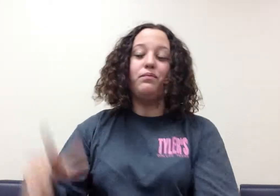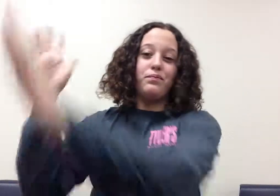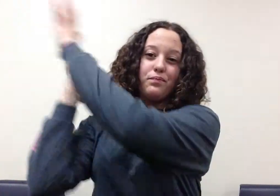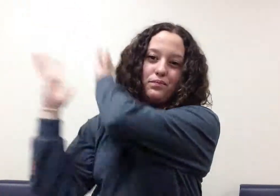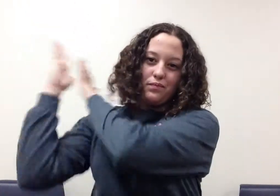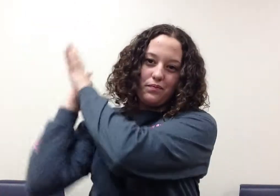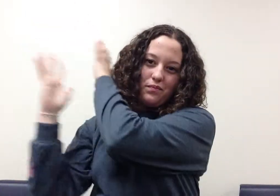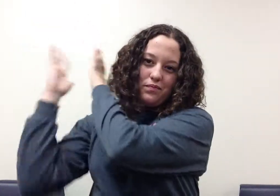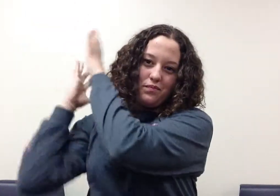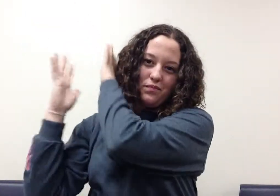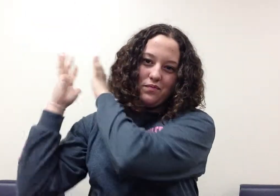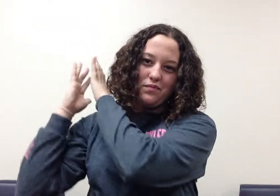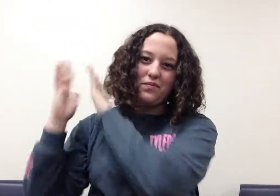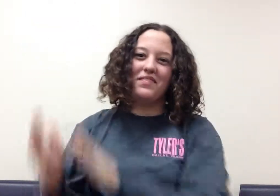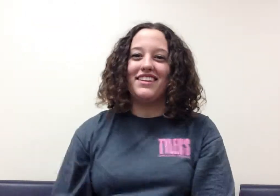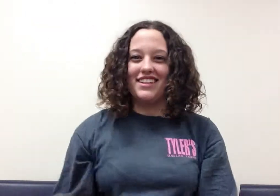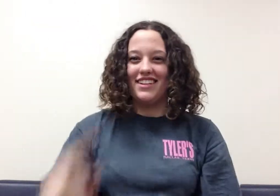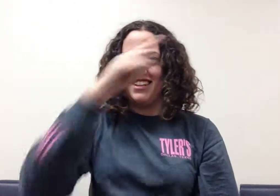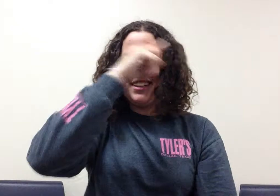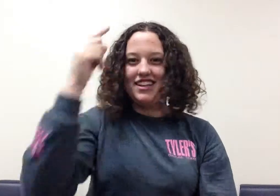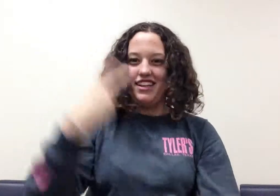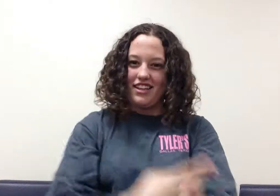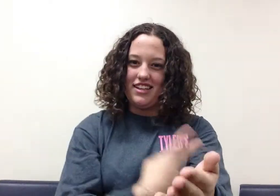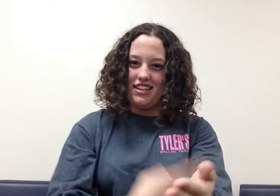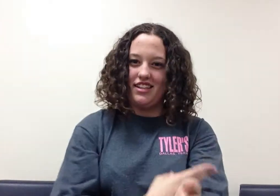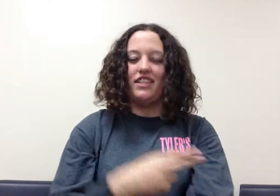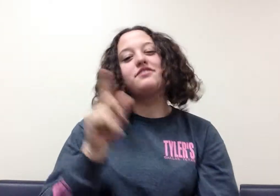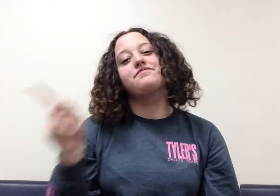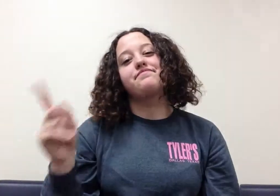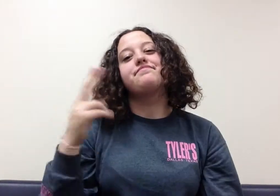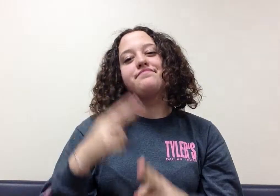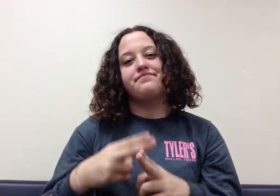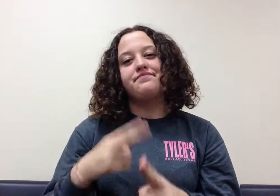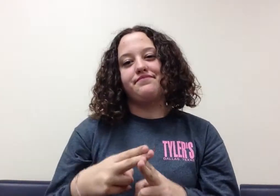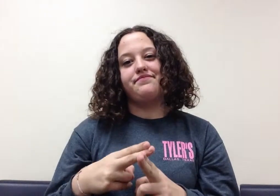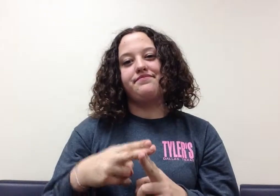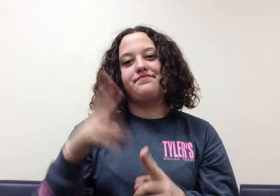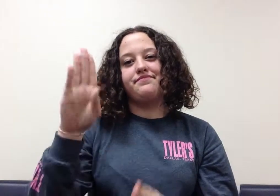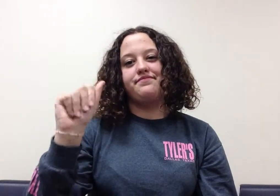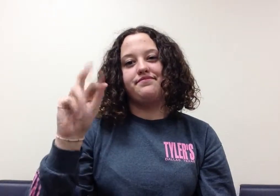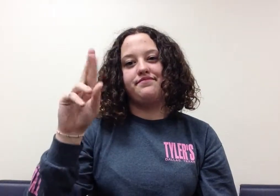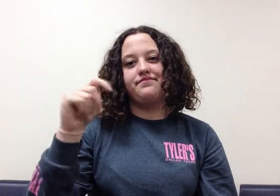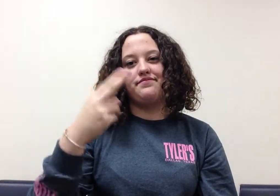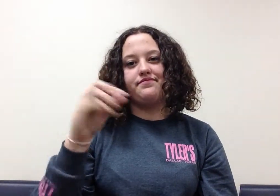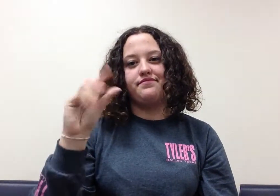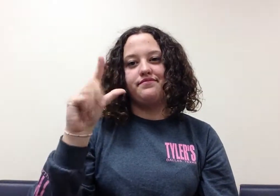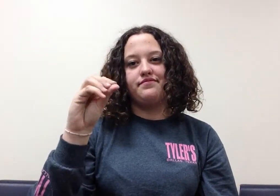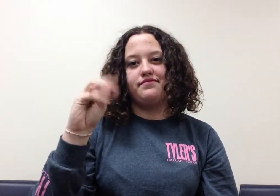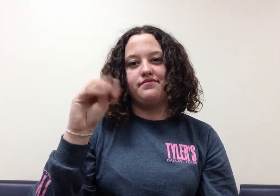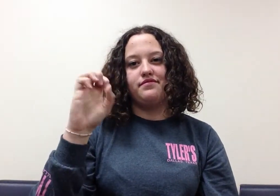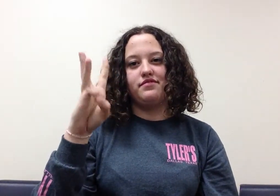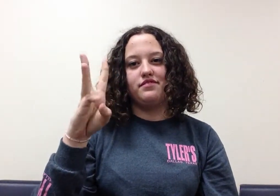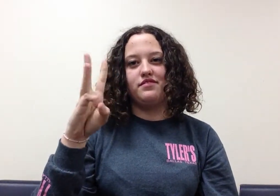A long time ago, there was a black sheep. His name was Bartholomew.